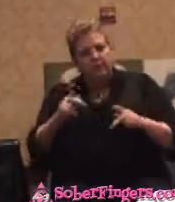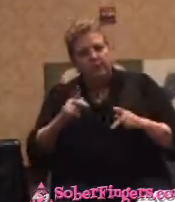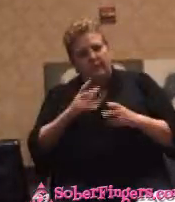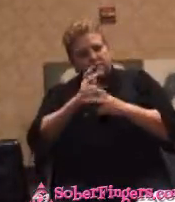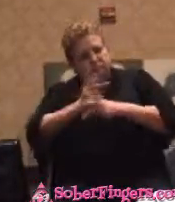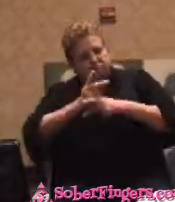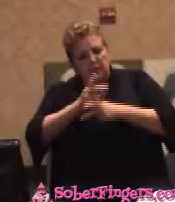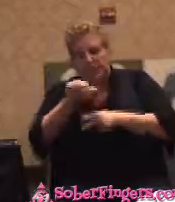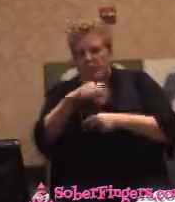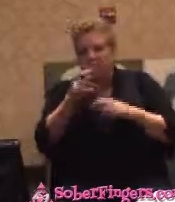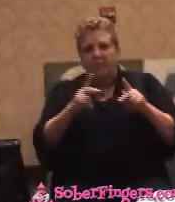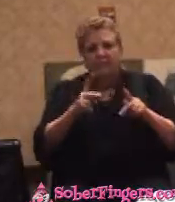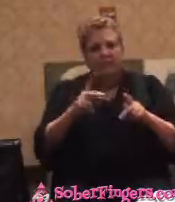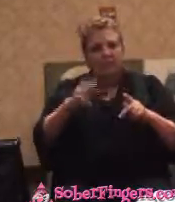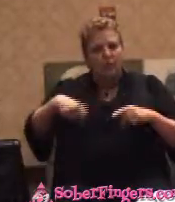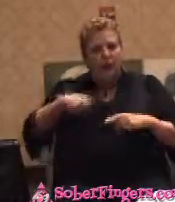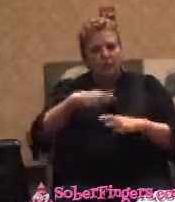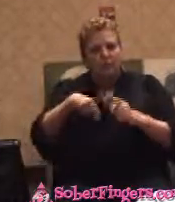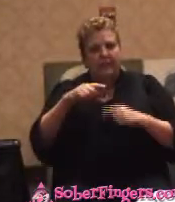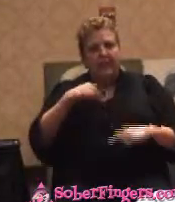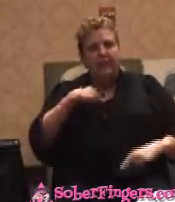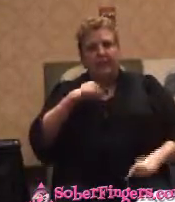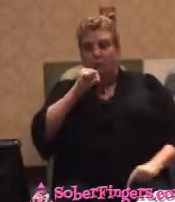And it wasn't me. It wasn't me.